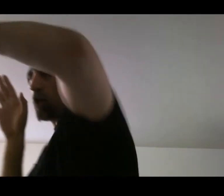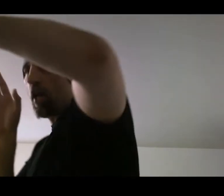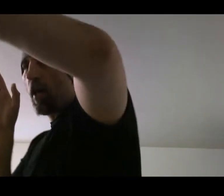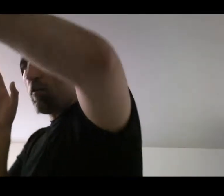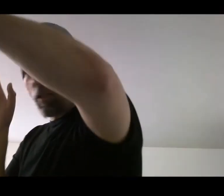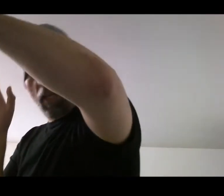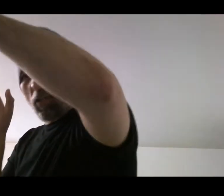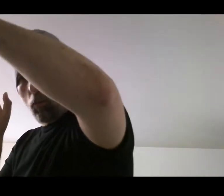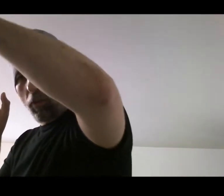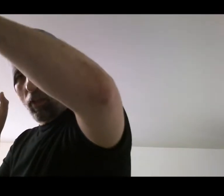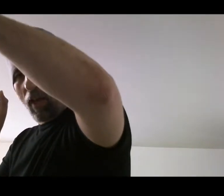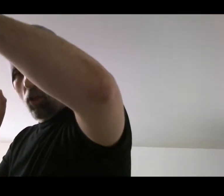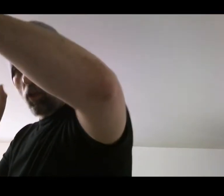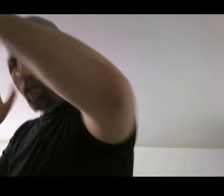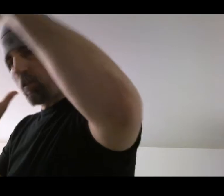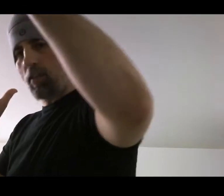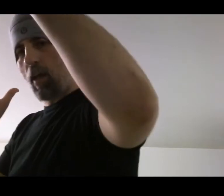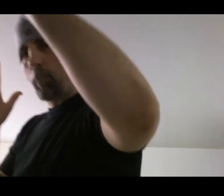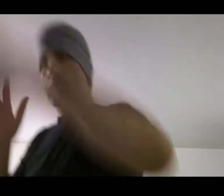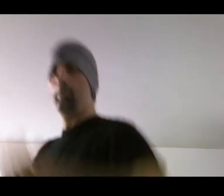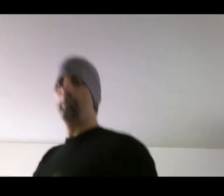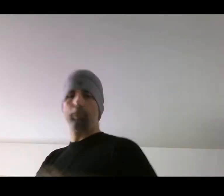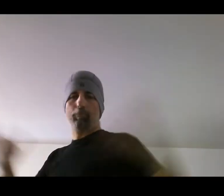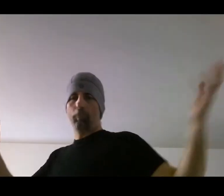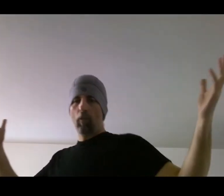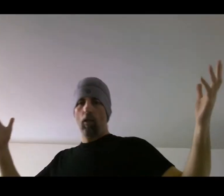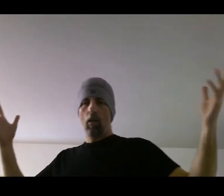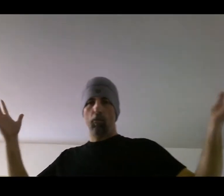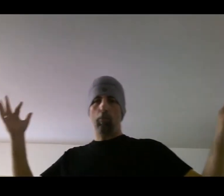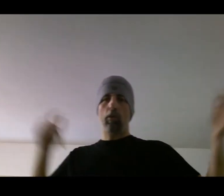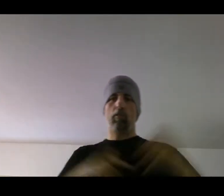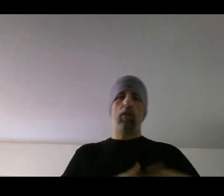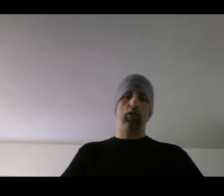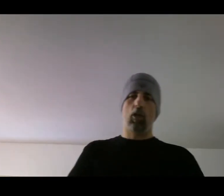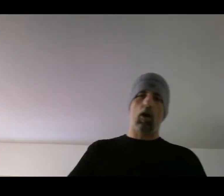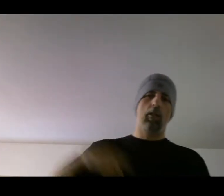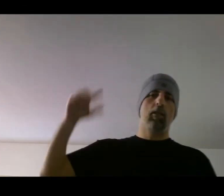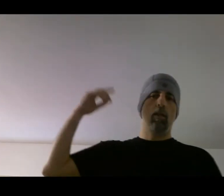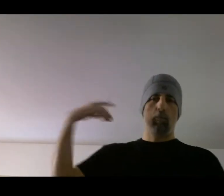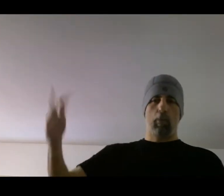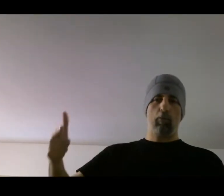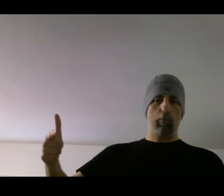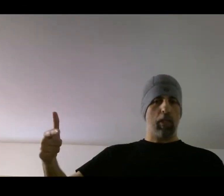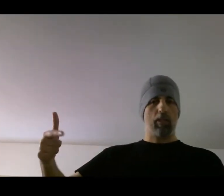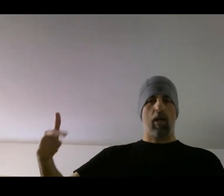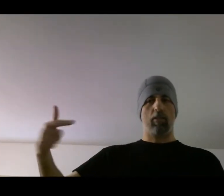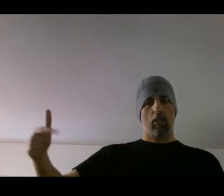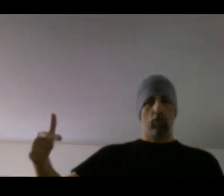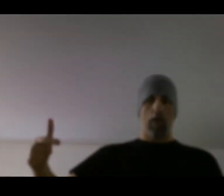and then hit you with the left hook as I step in, three points of energy gone, but replaced as adrenaline.